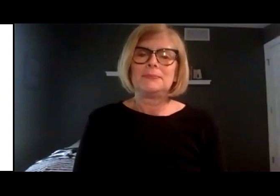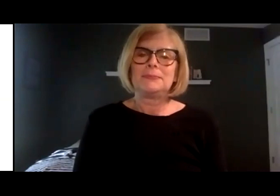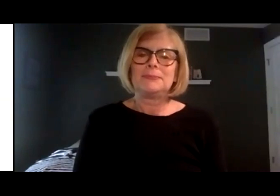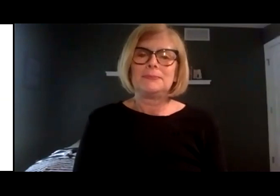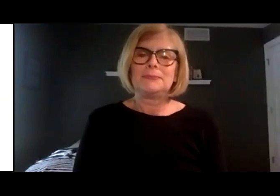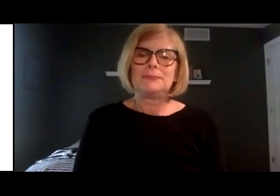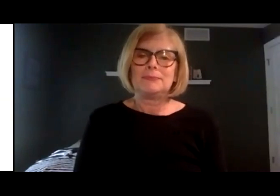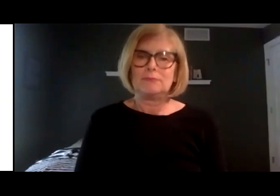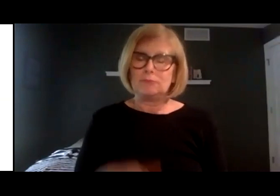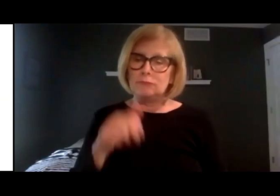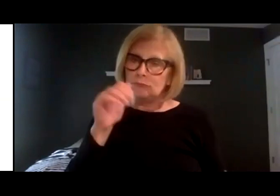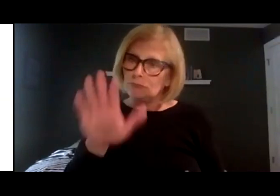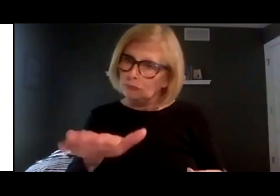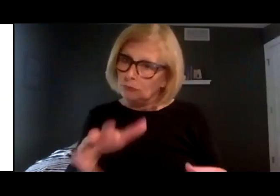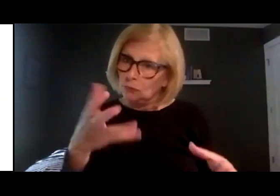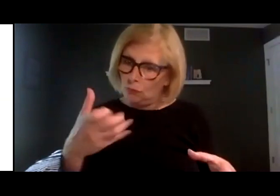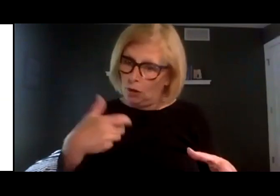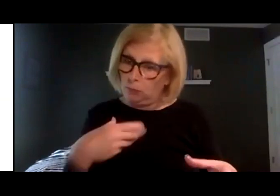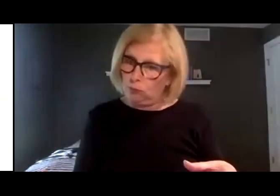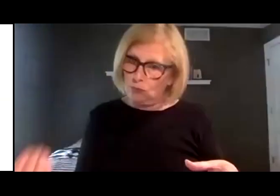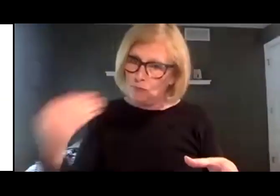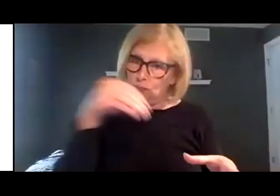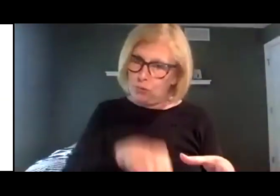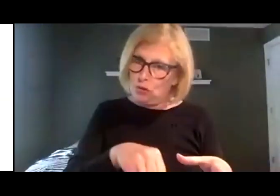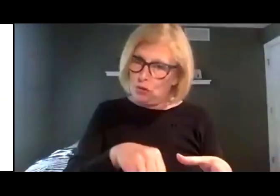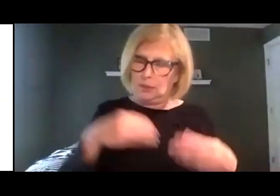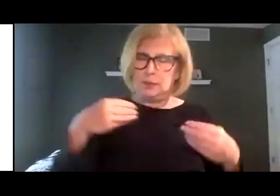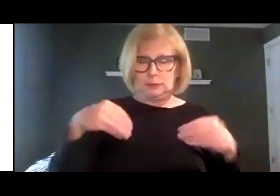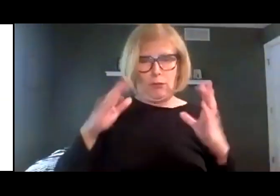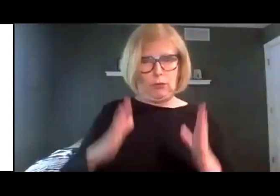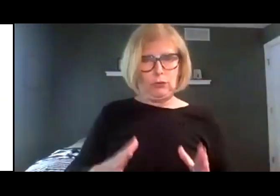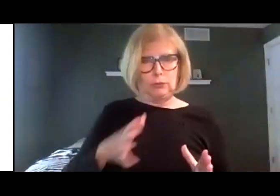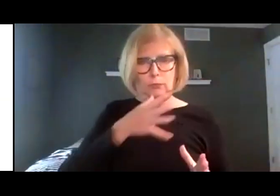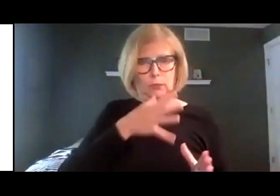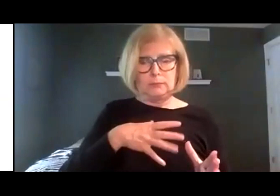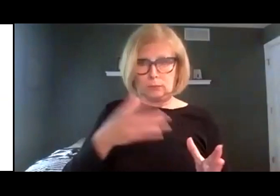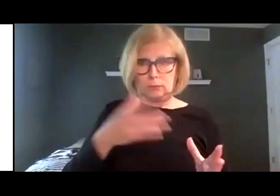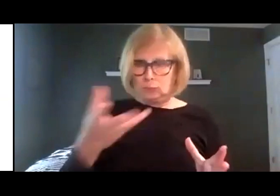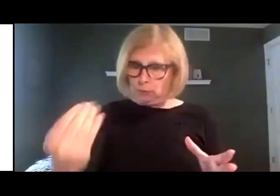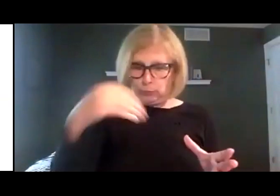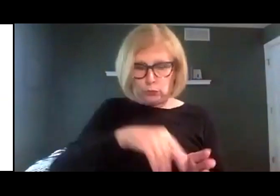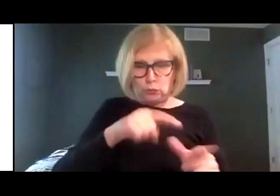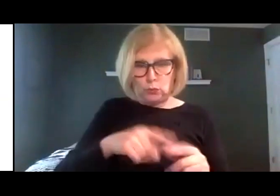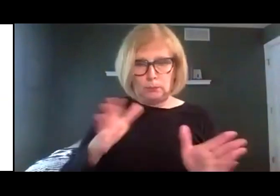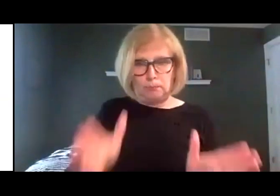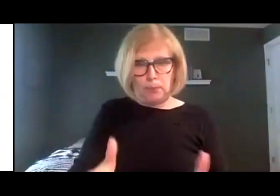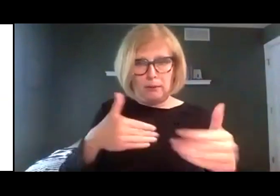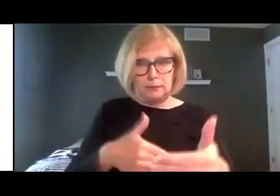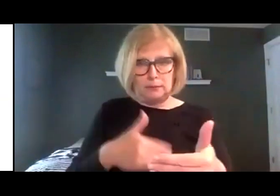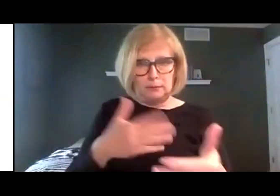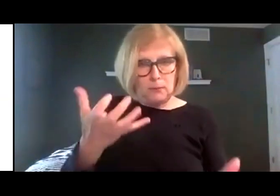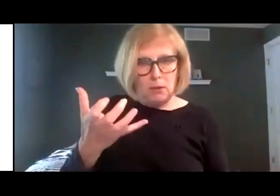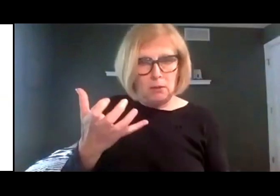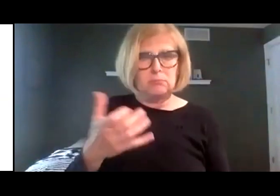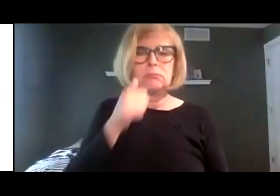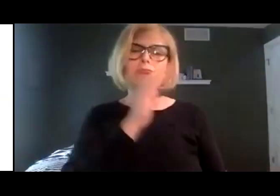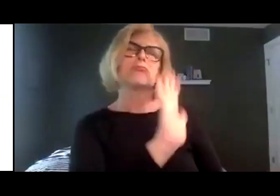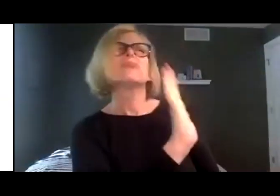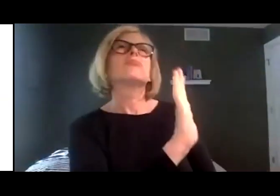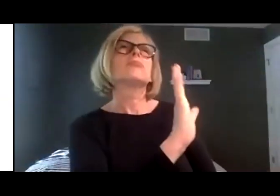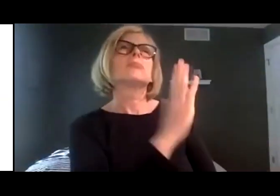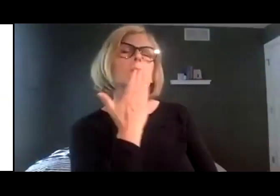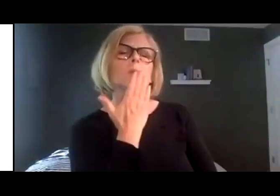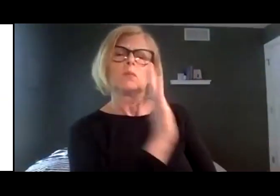Shall I put him in a box for you? The sales lady asked. Oh, no, thank you, Lisa